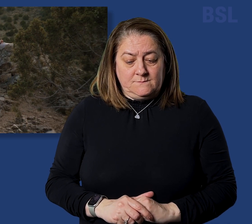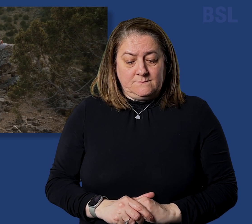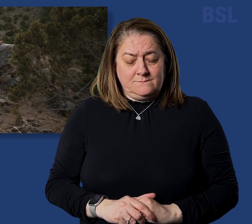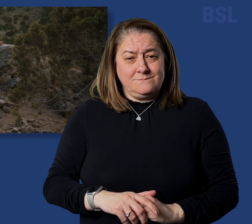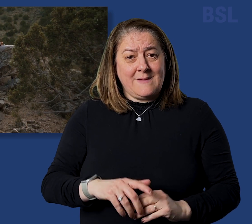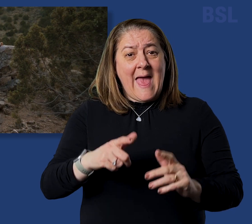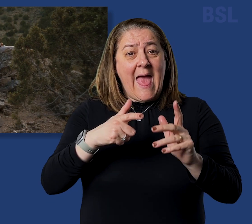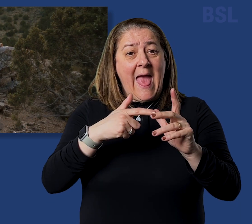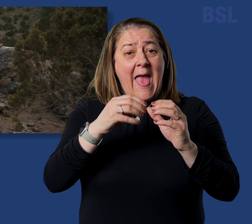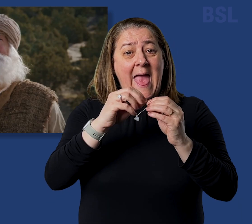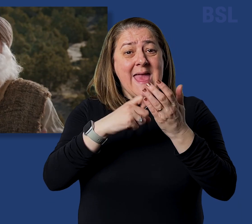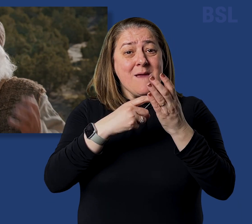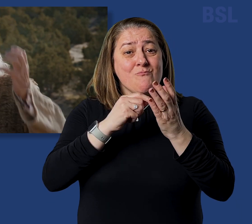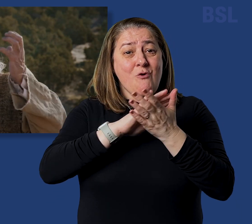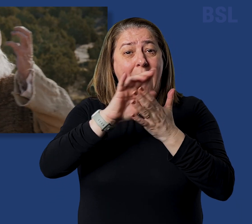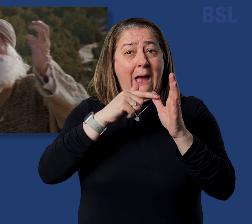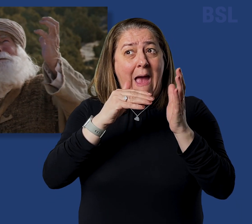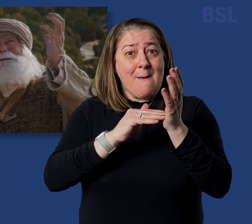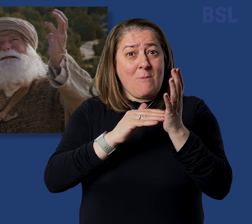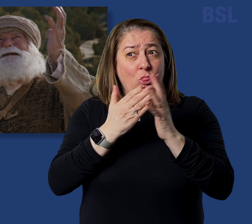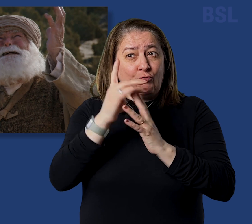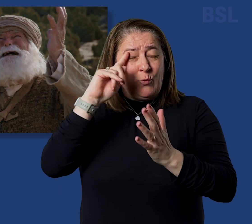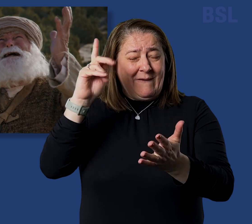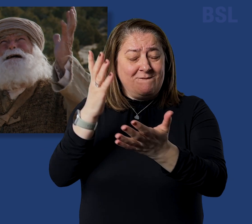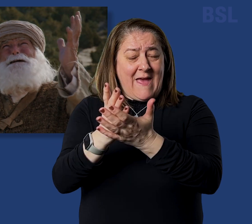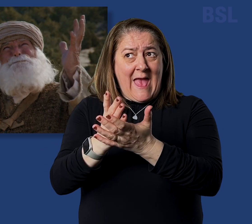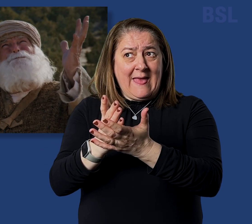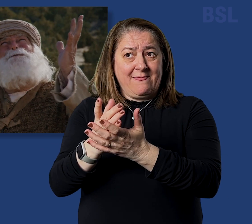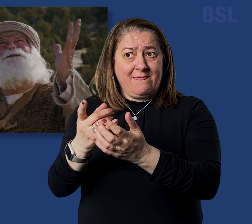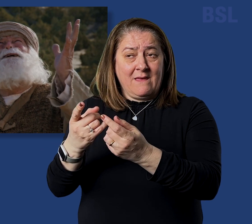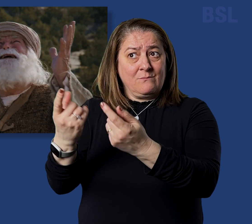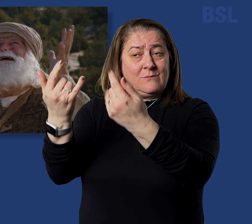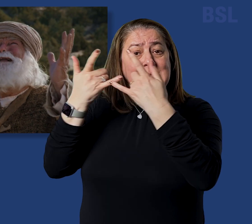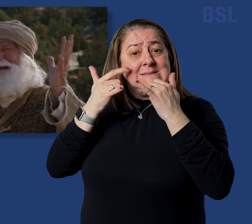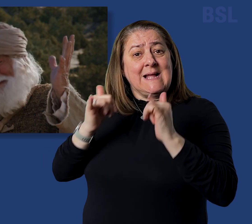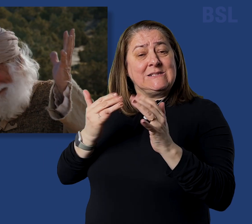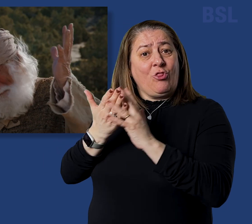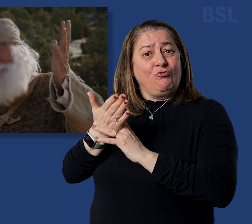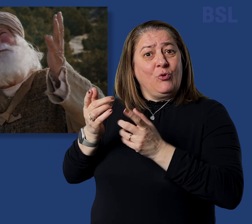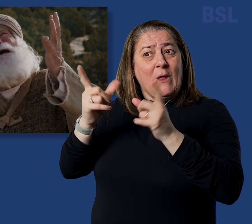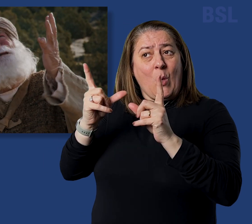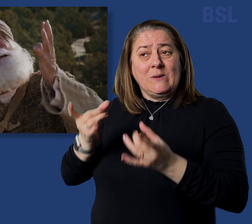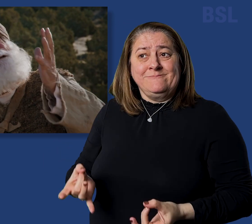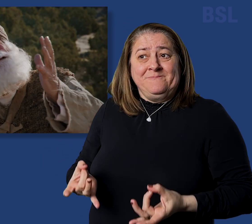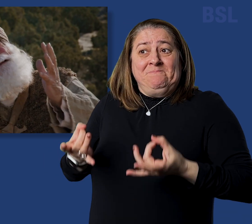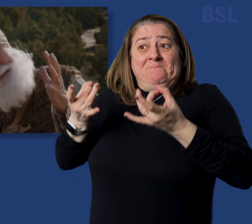By faith Abraham, when he was tried, offered up Isaac, and he that had received the